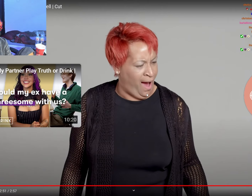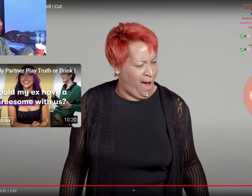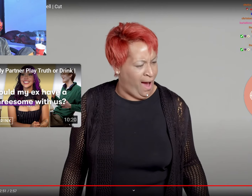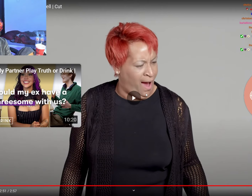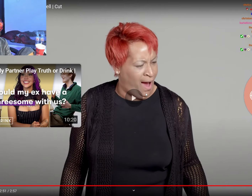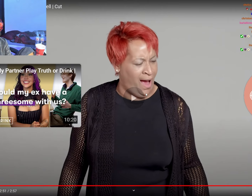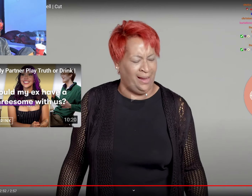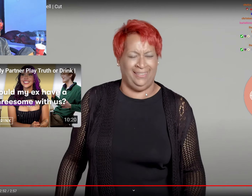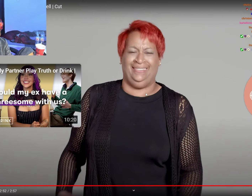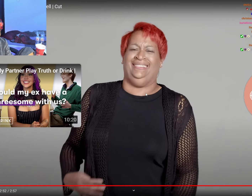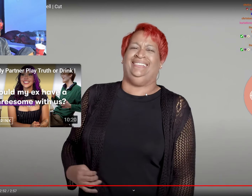mode